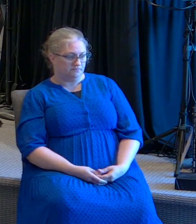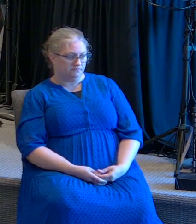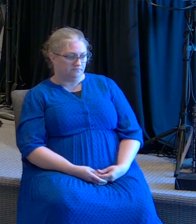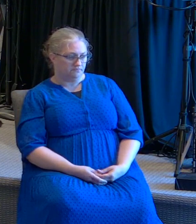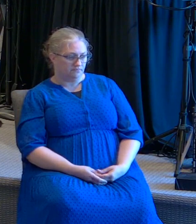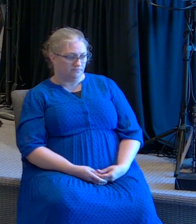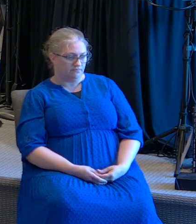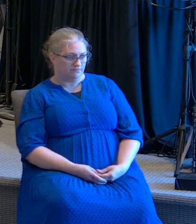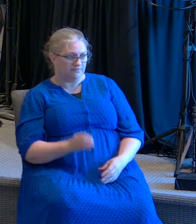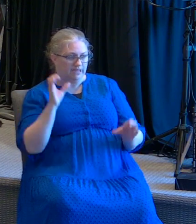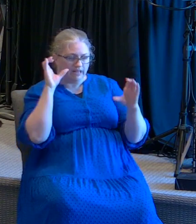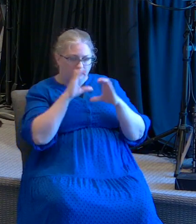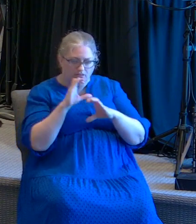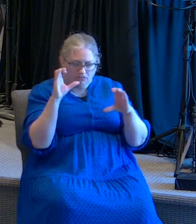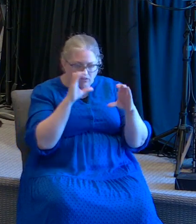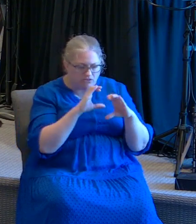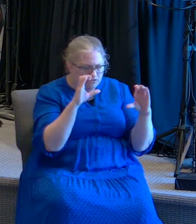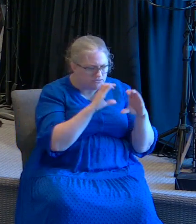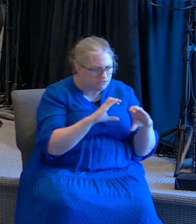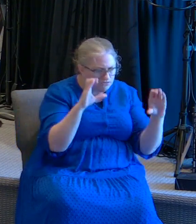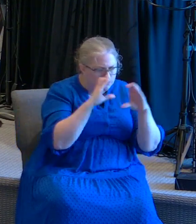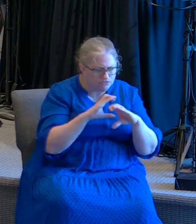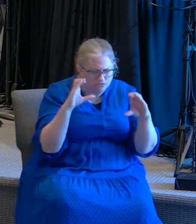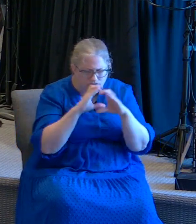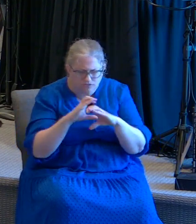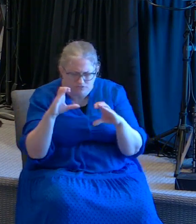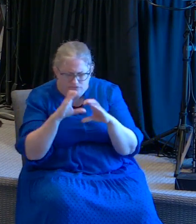and i looked for some and i couldn't find any